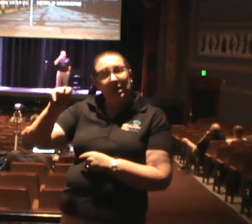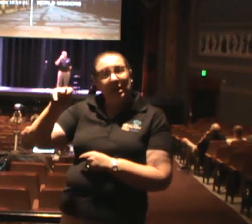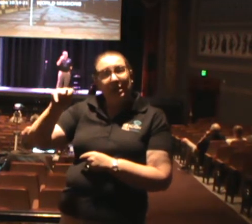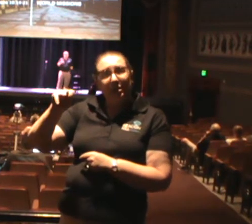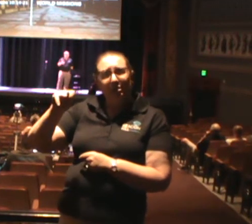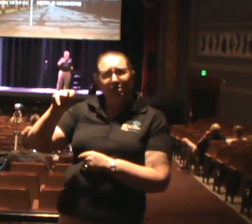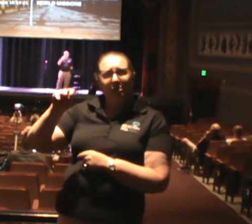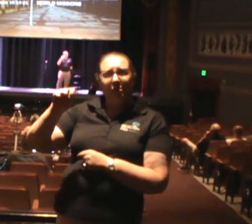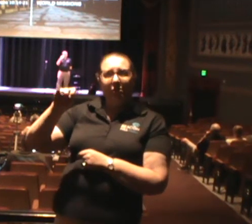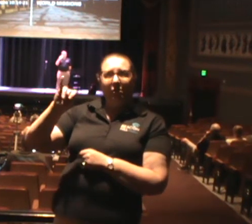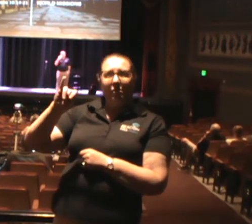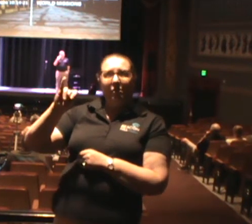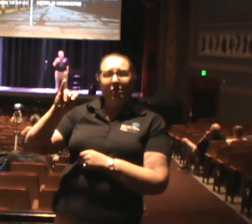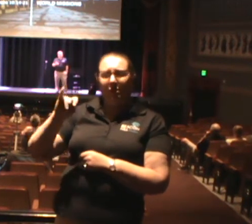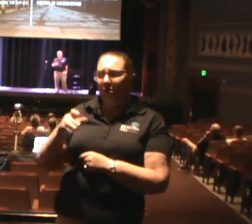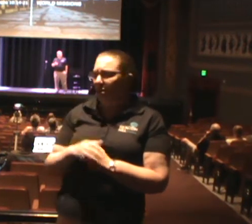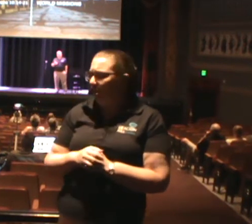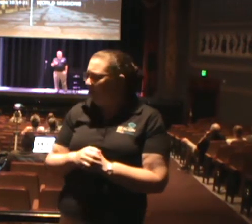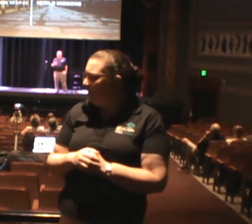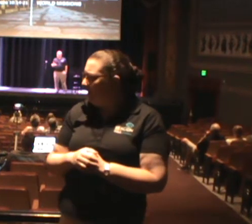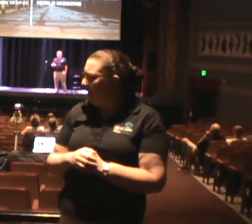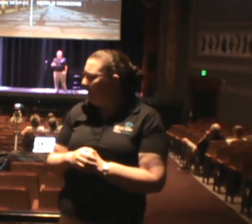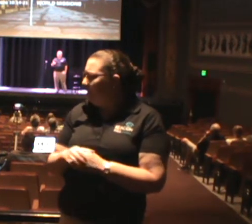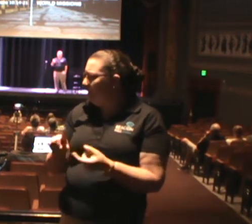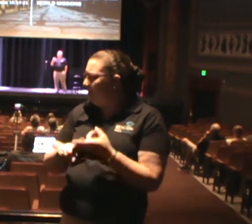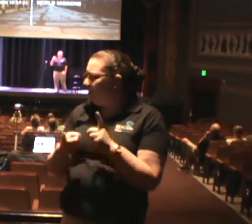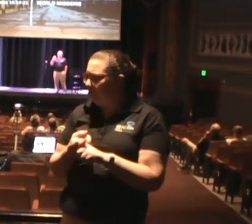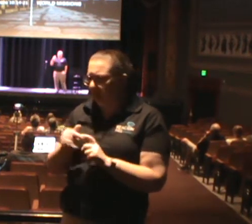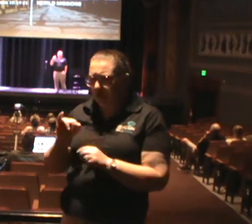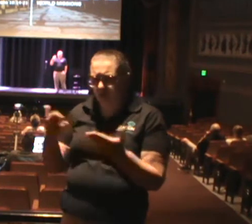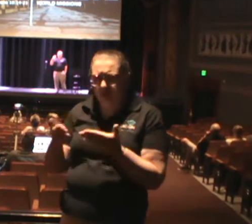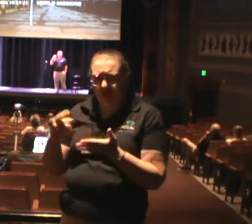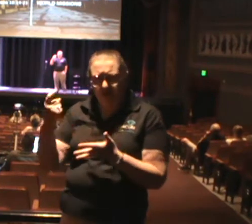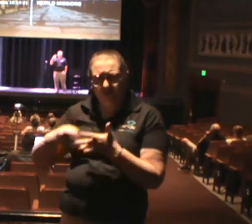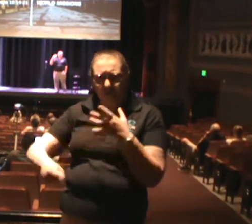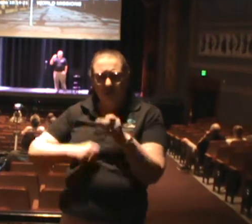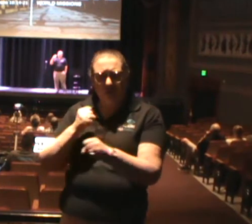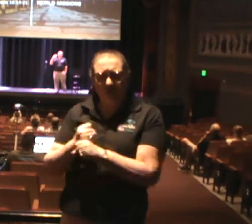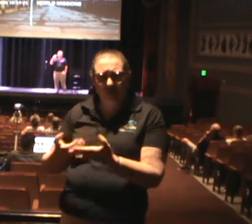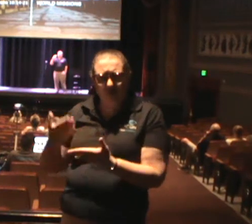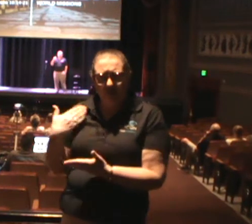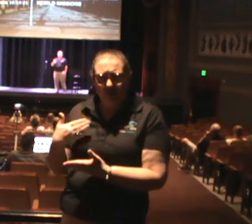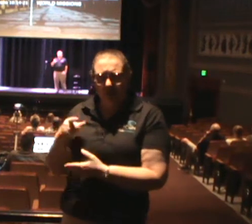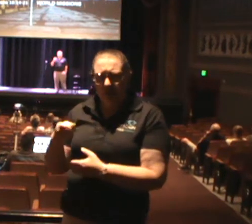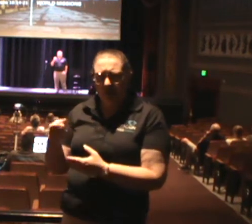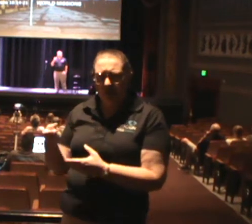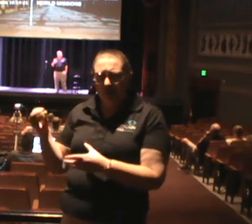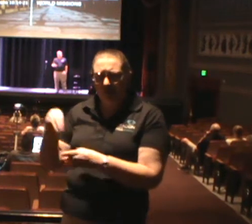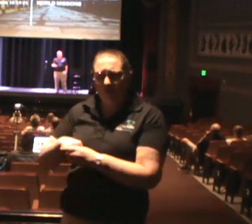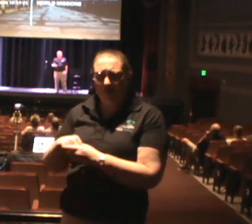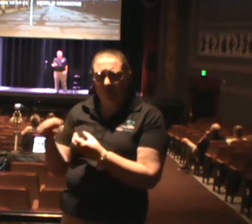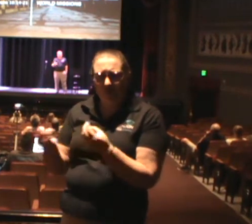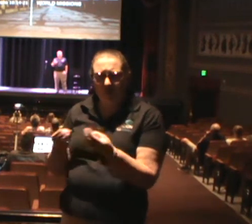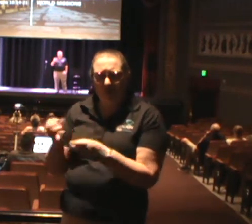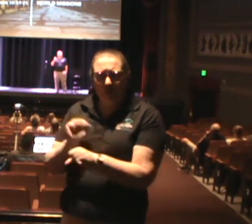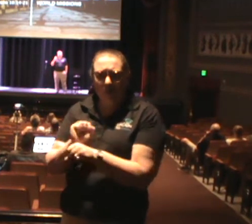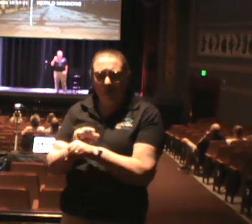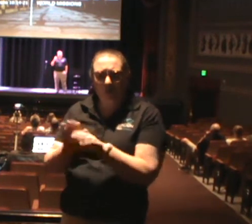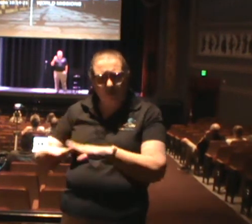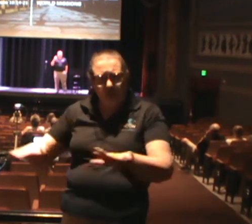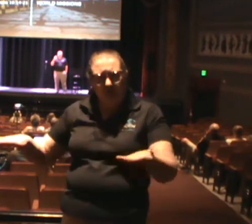my mother was just here a couple of years ago. And he is part of a mission to work with children.